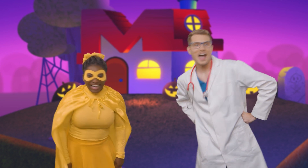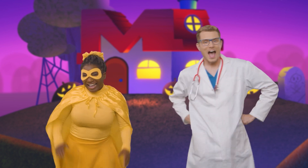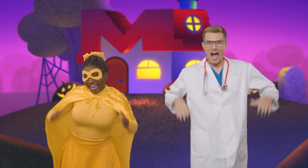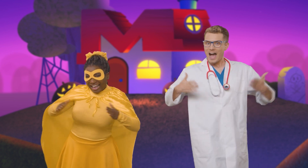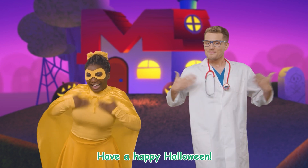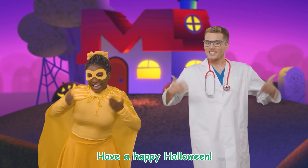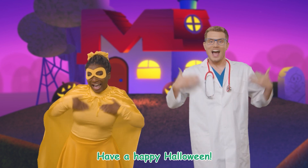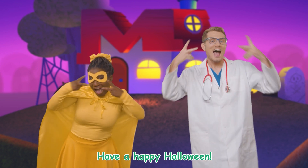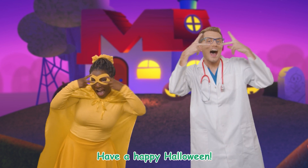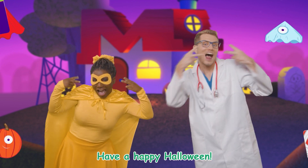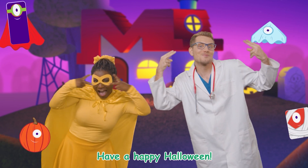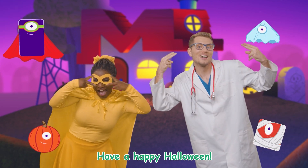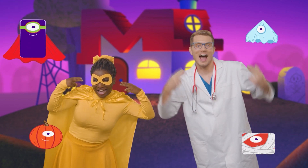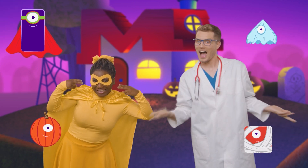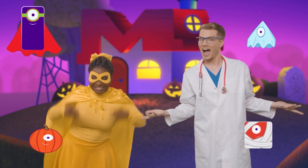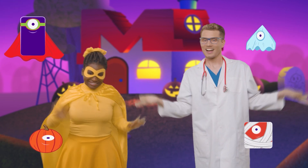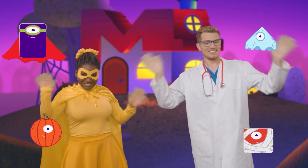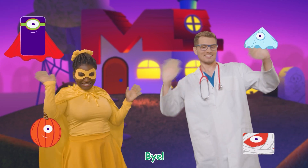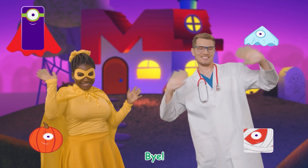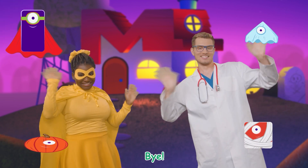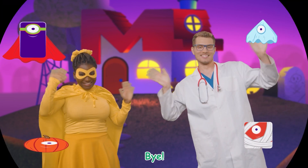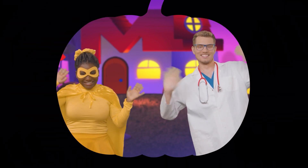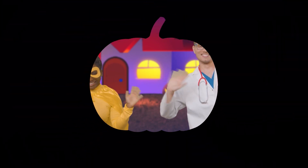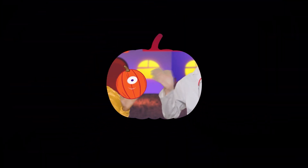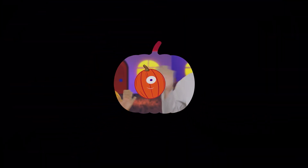Have a happy Halloween! okay! We'll Glad we Hello! can't